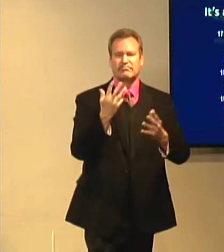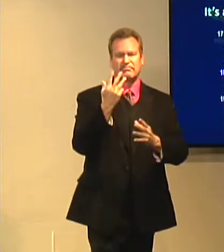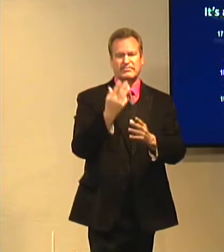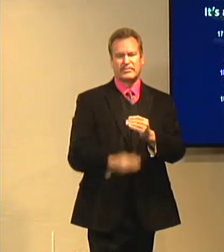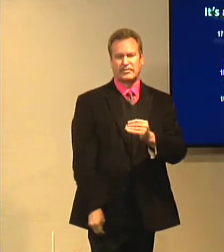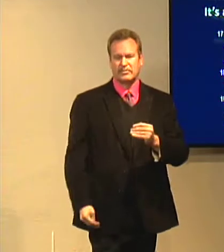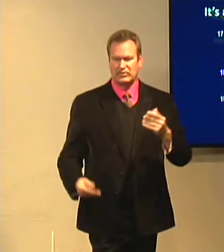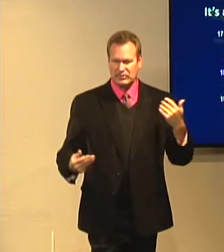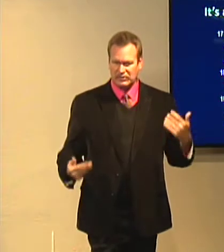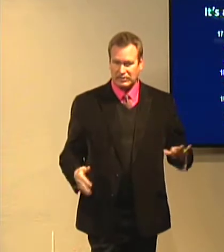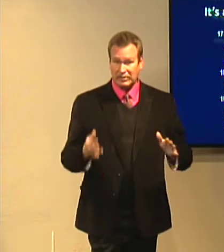worthless.